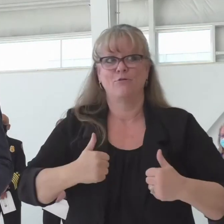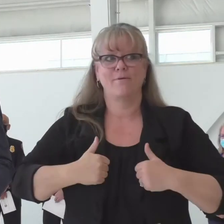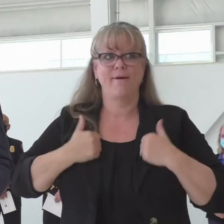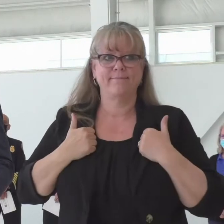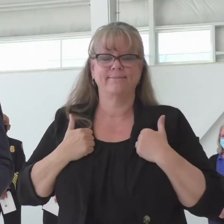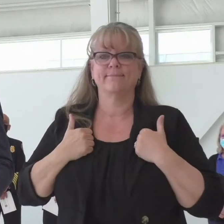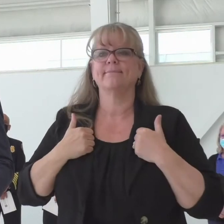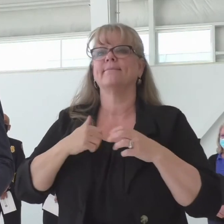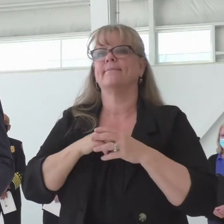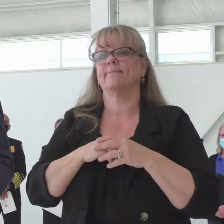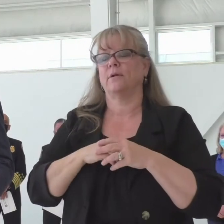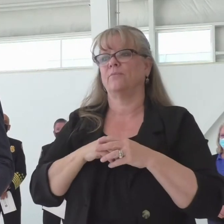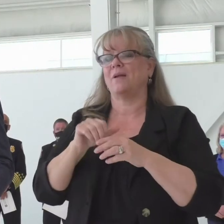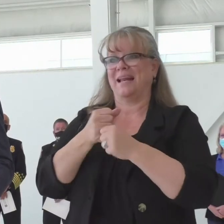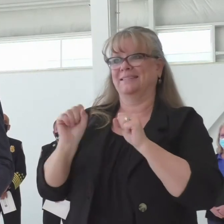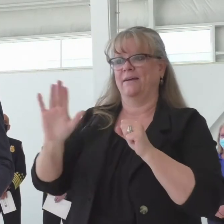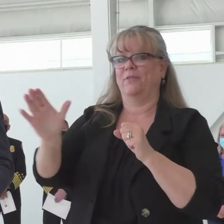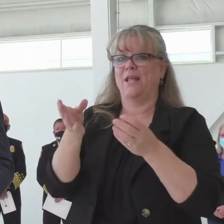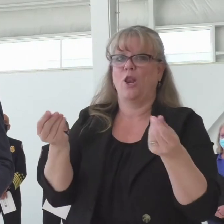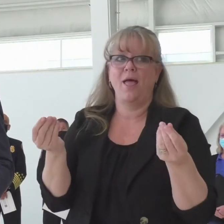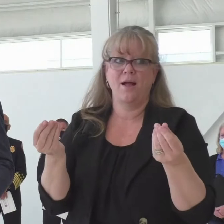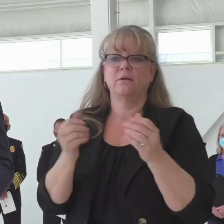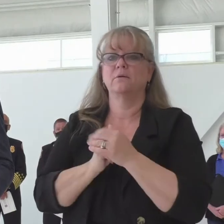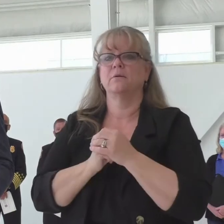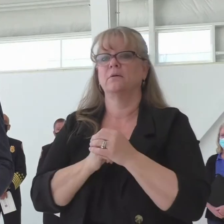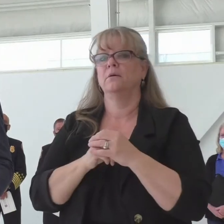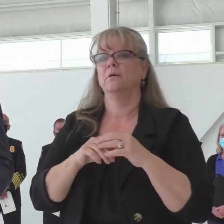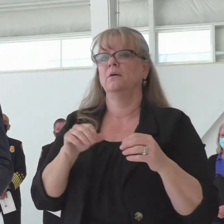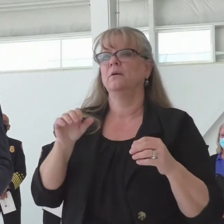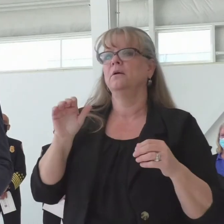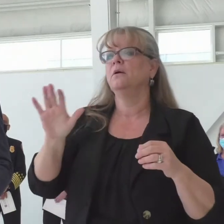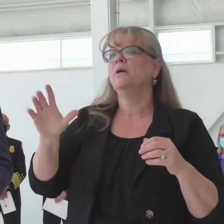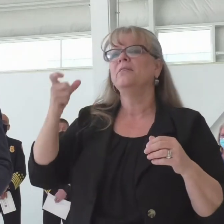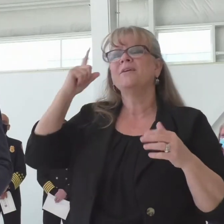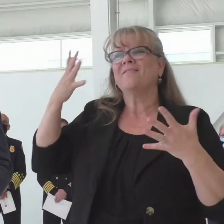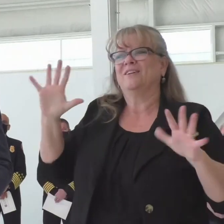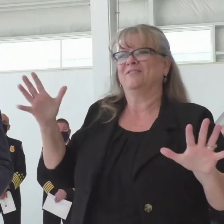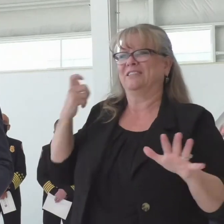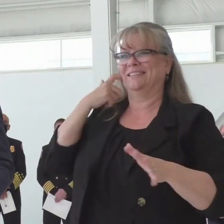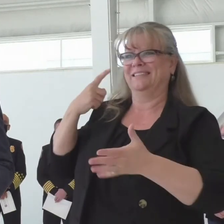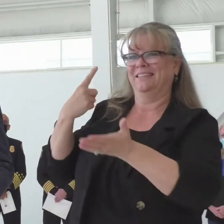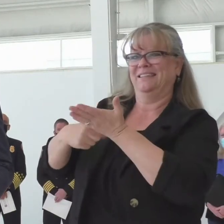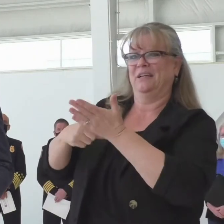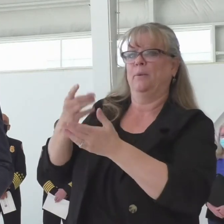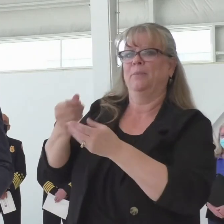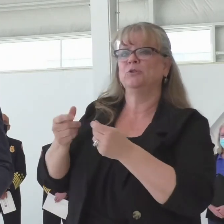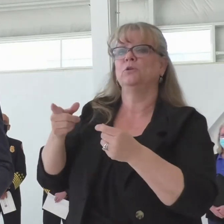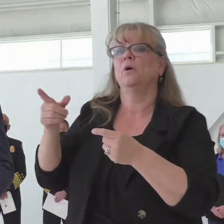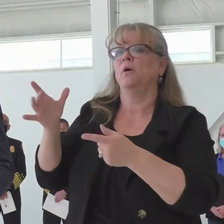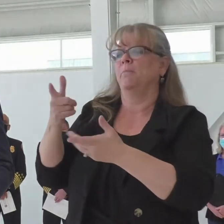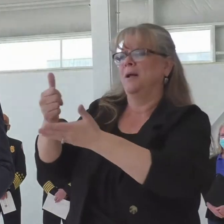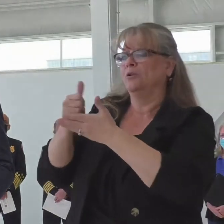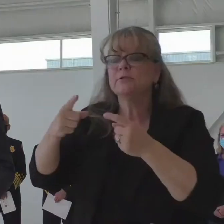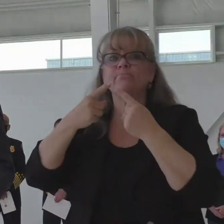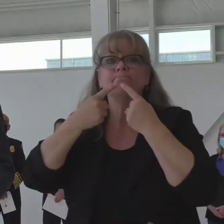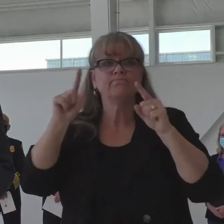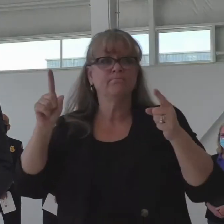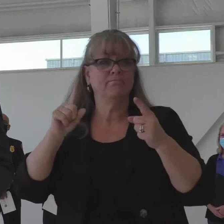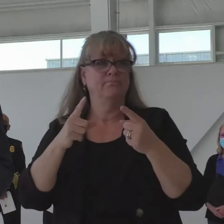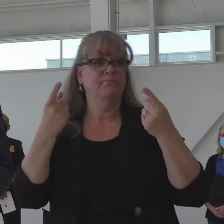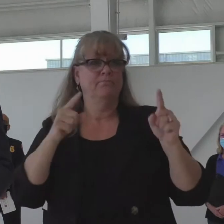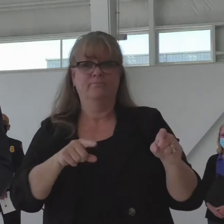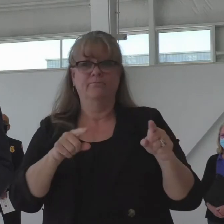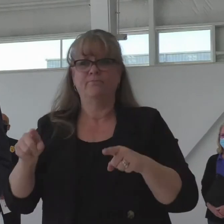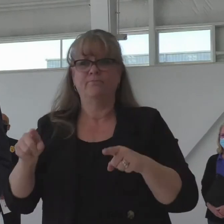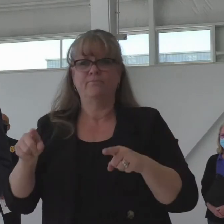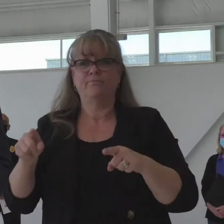the governor touched upon this, that we need the help of the citizens of Colorado to make this happen right. The people that live and work in a great state